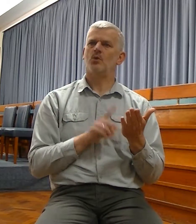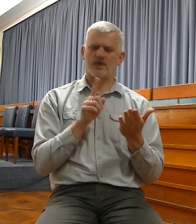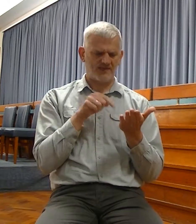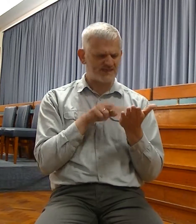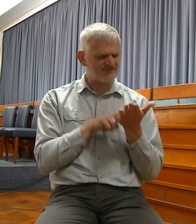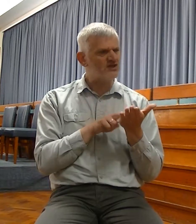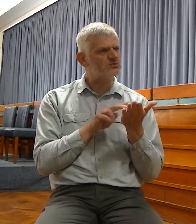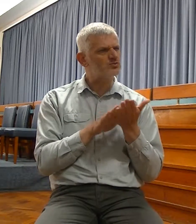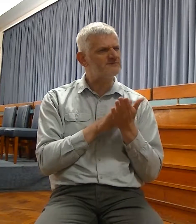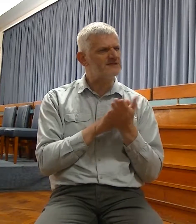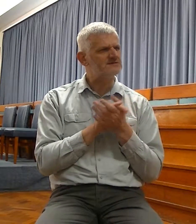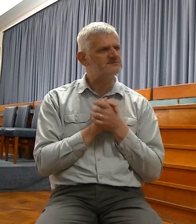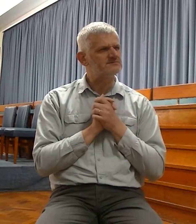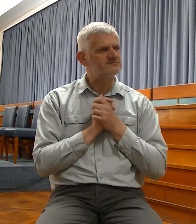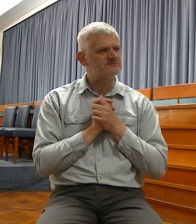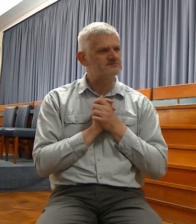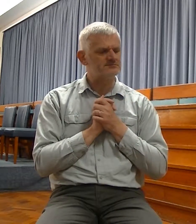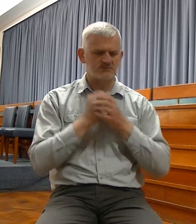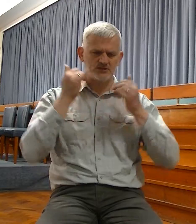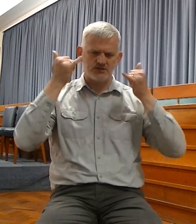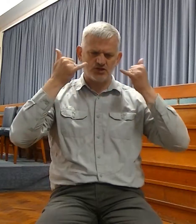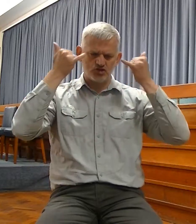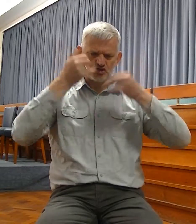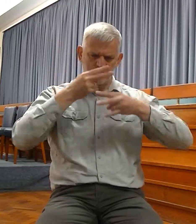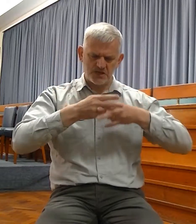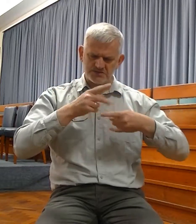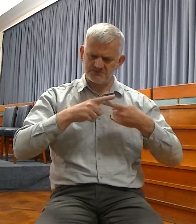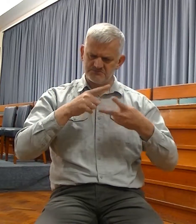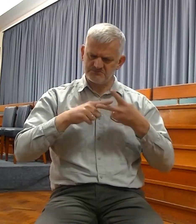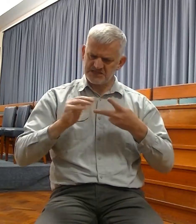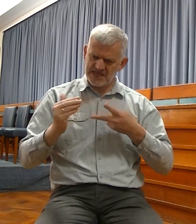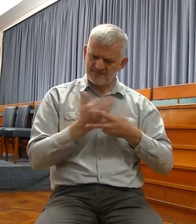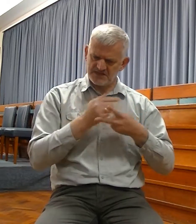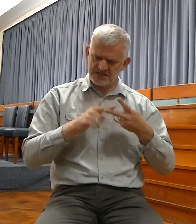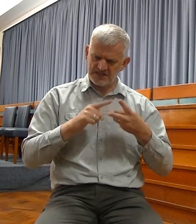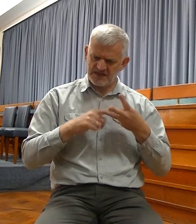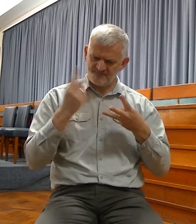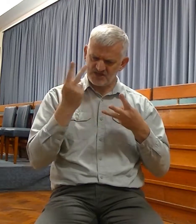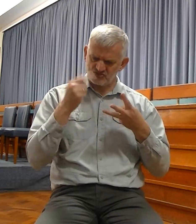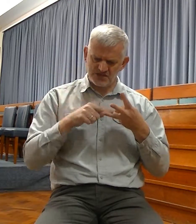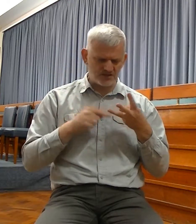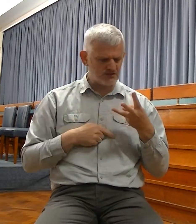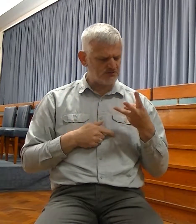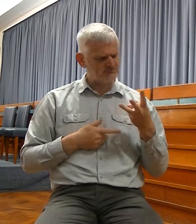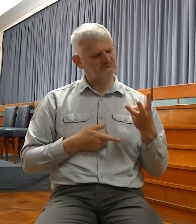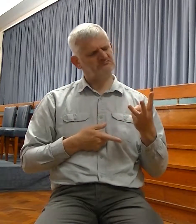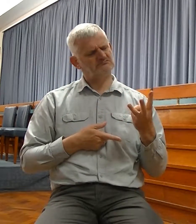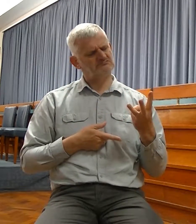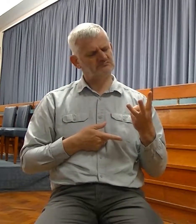for a moment. Shepherds, security, victory over their enemies, and plenteous